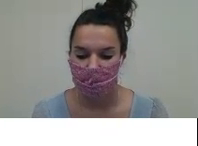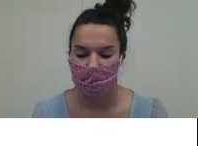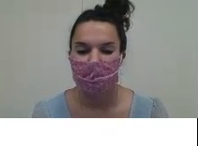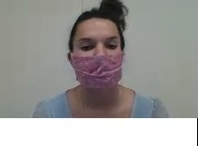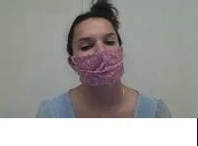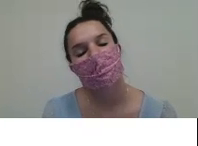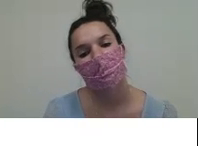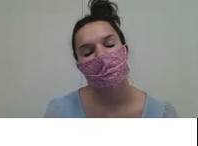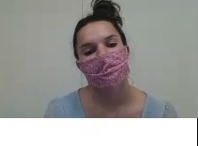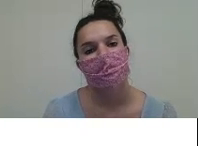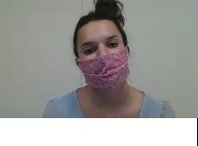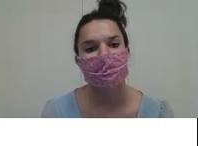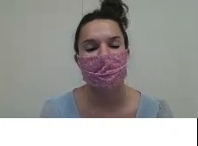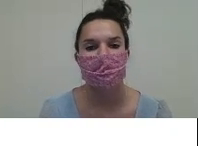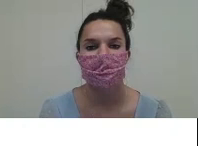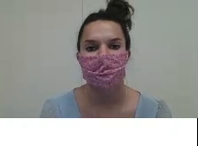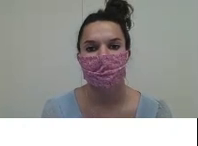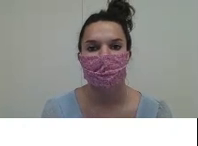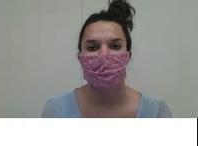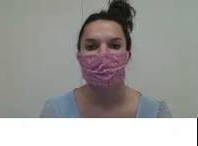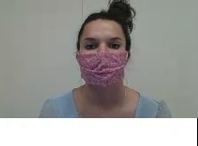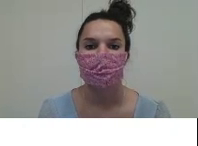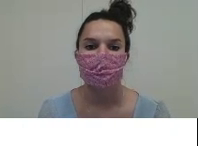All right. How many are there? How many dots?